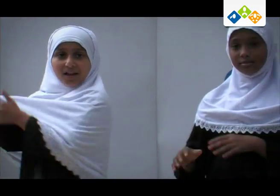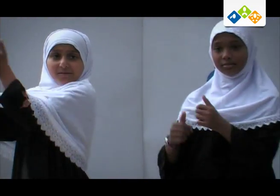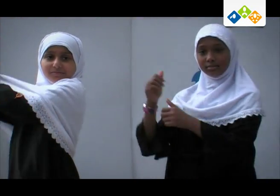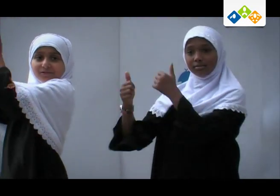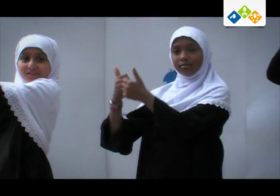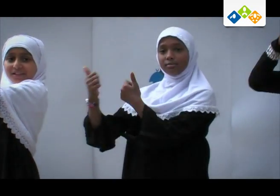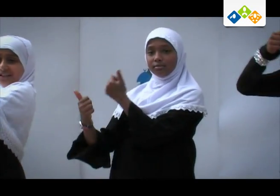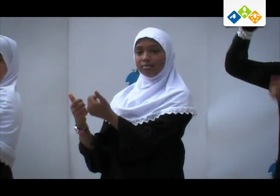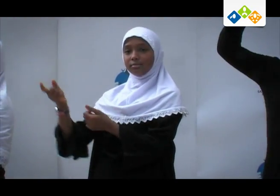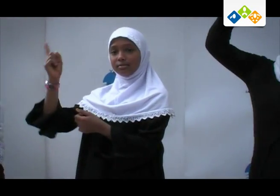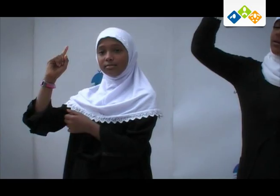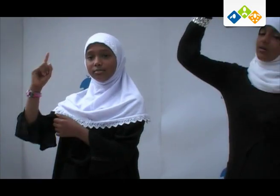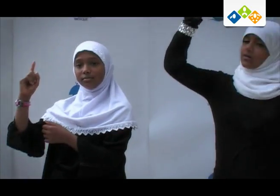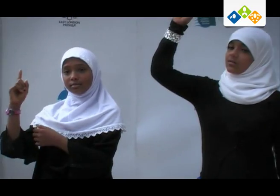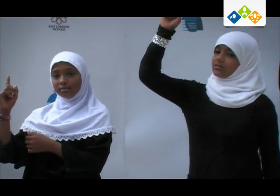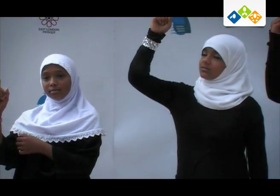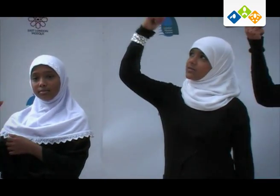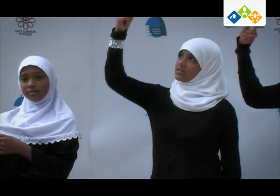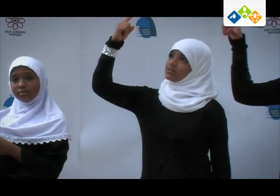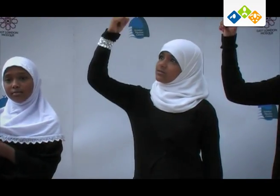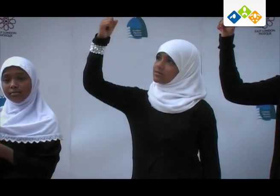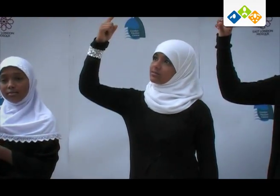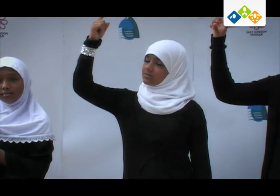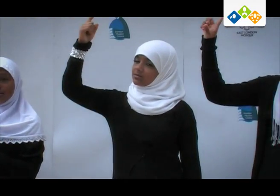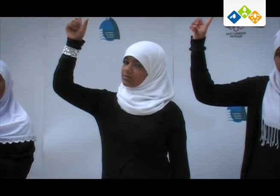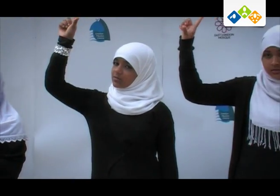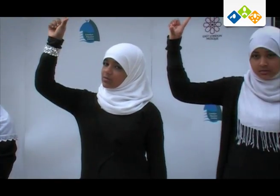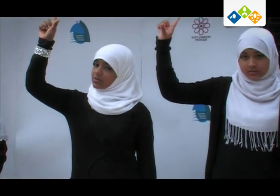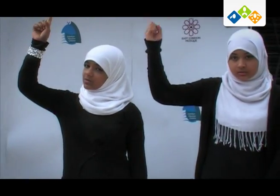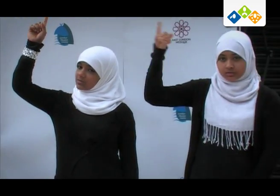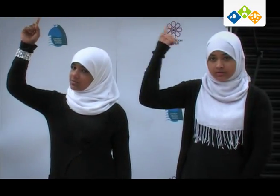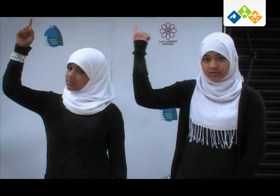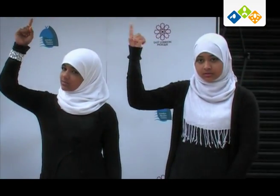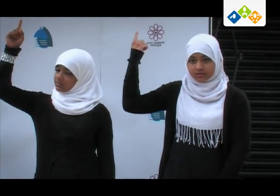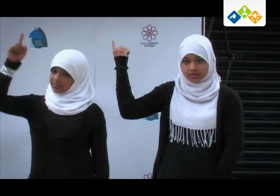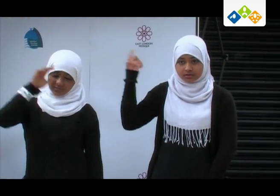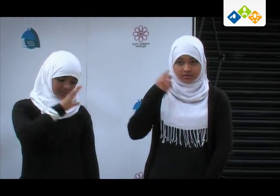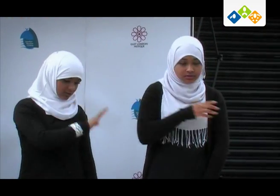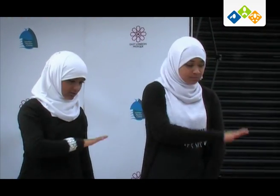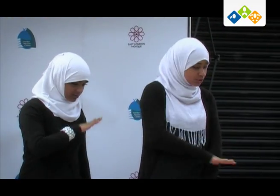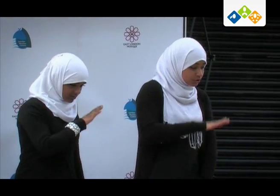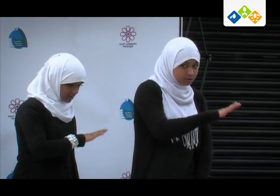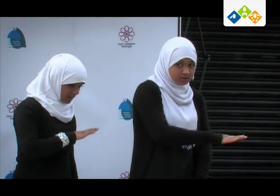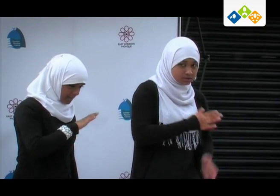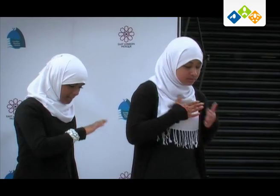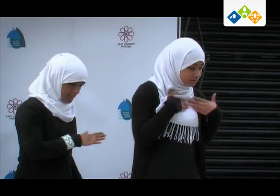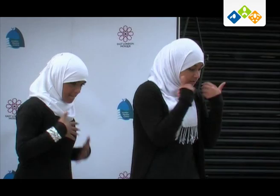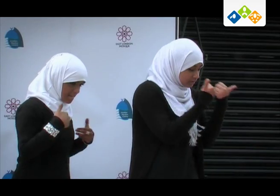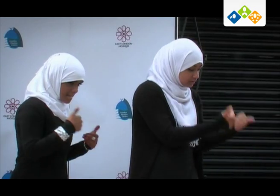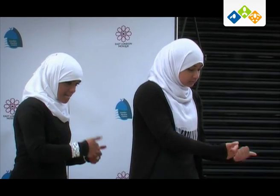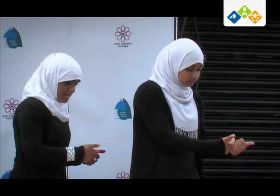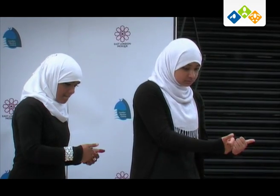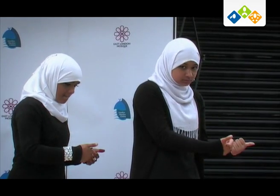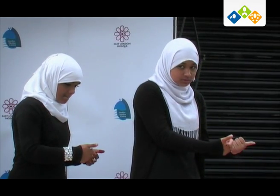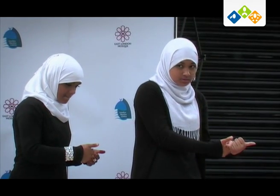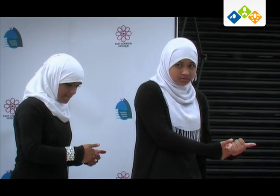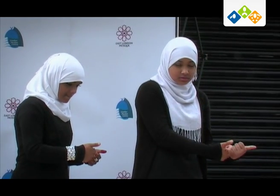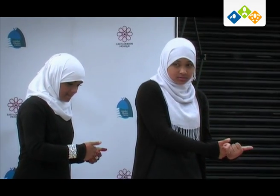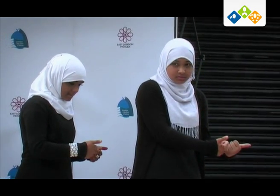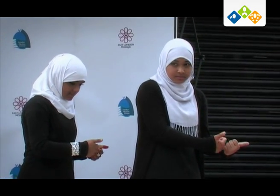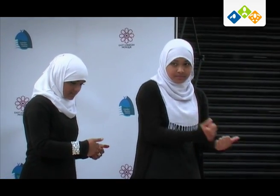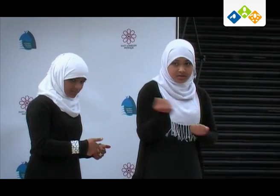very